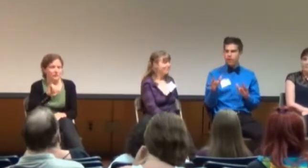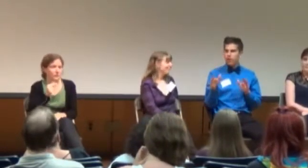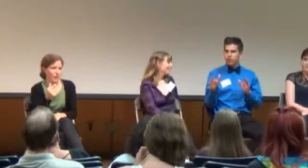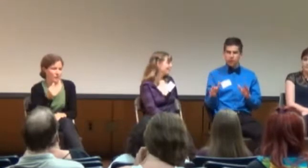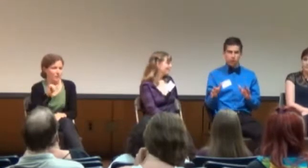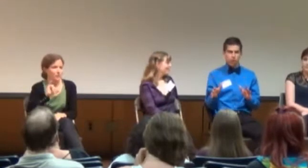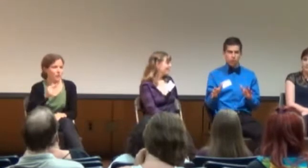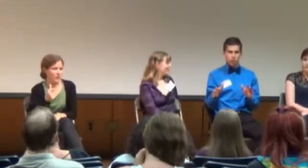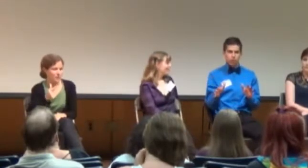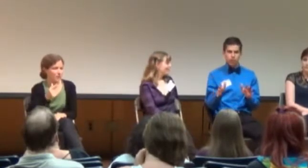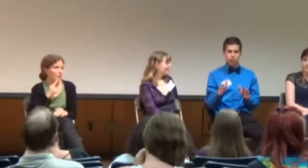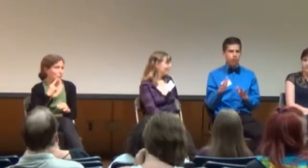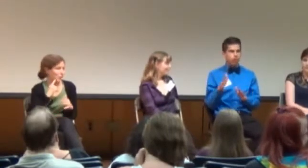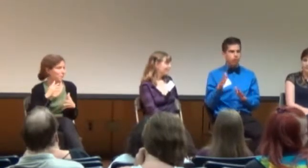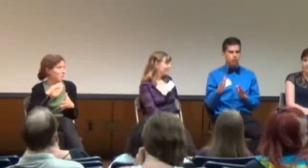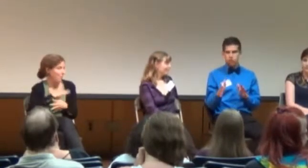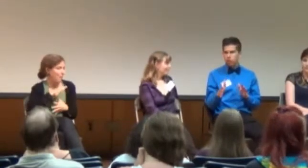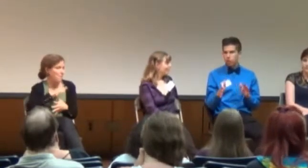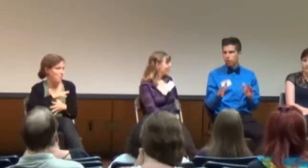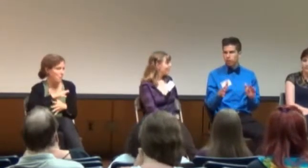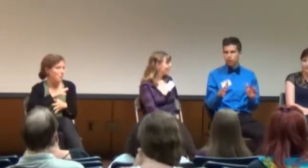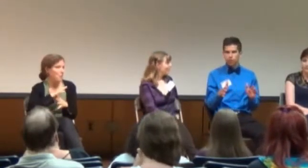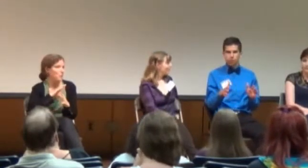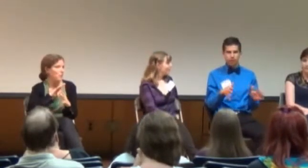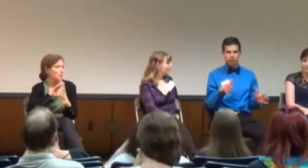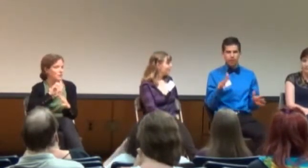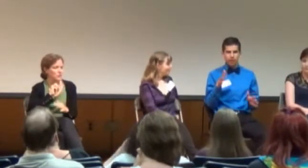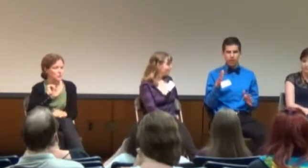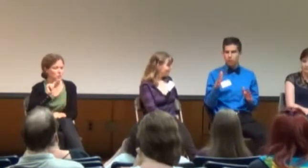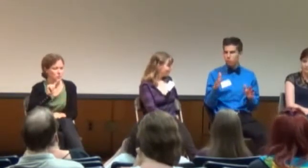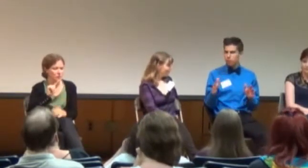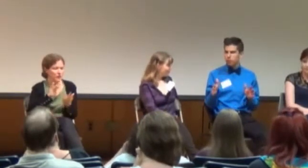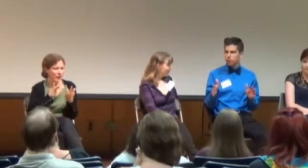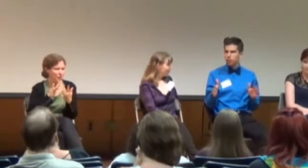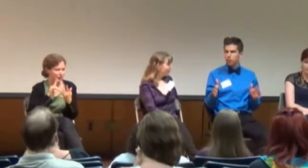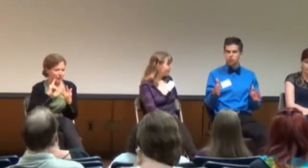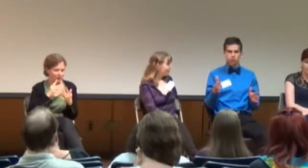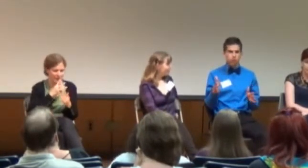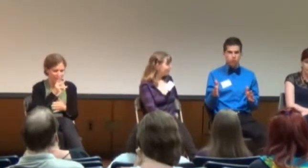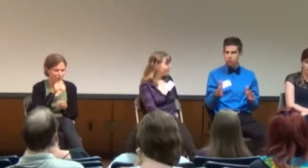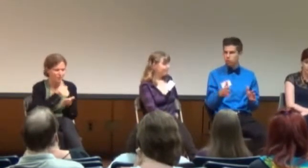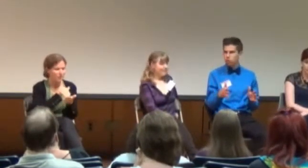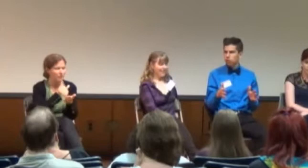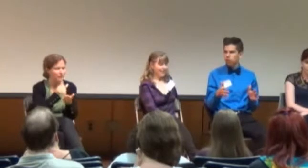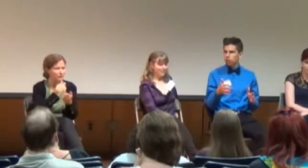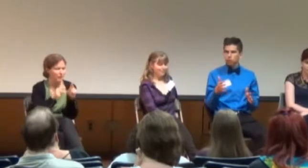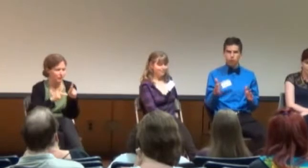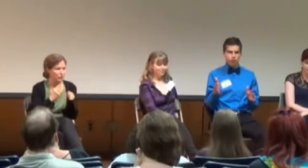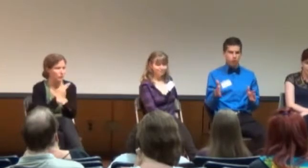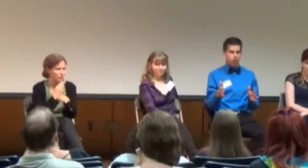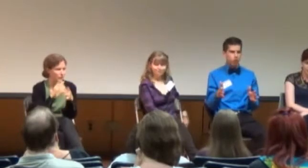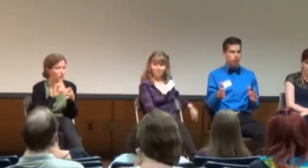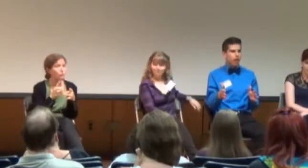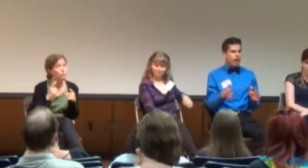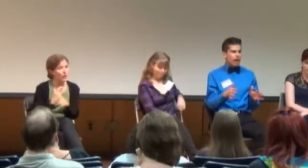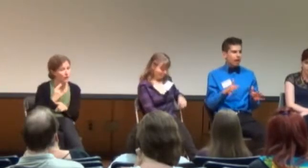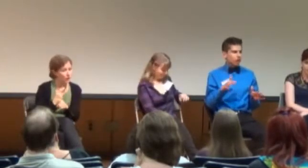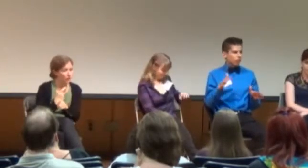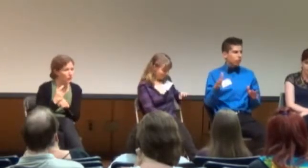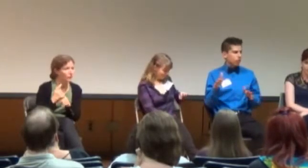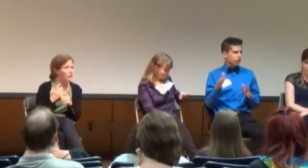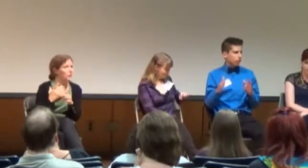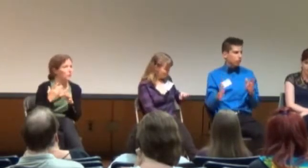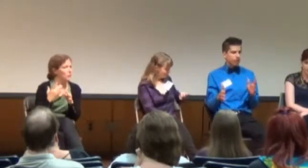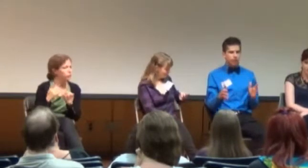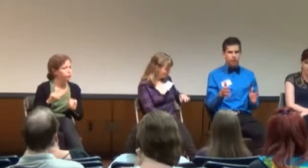a very, very popular social network. I believe it has several million users, regular users, and